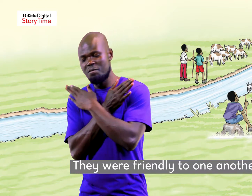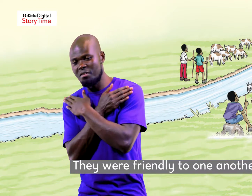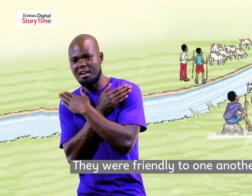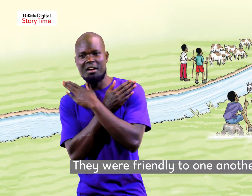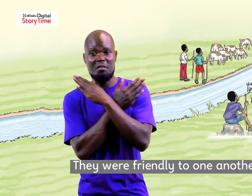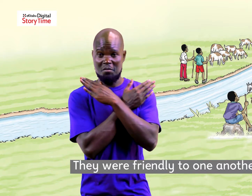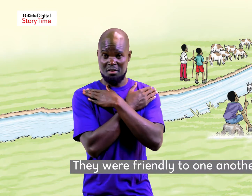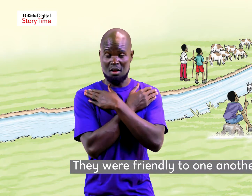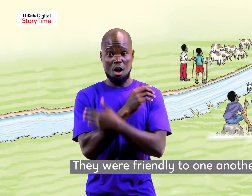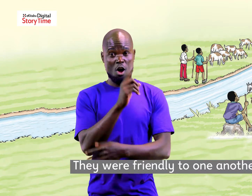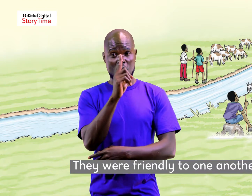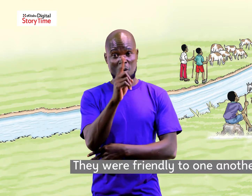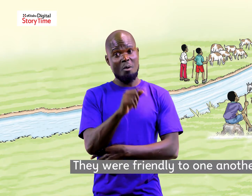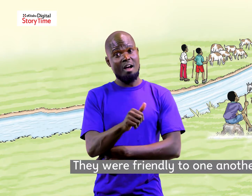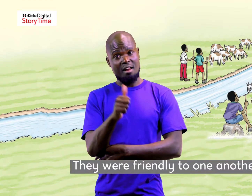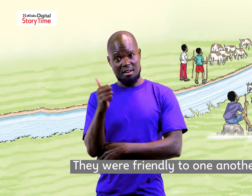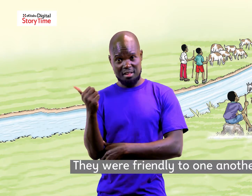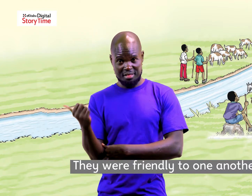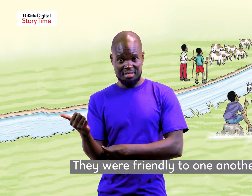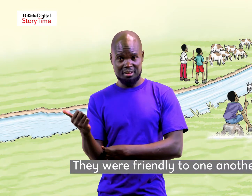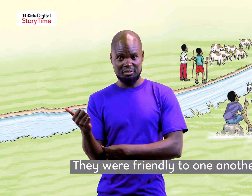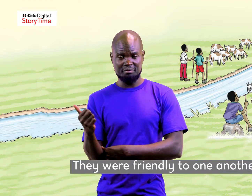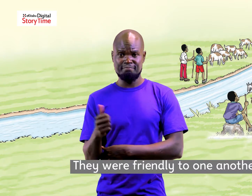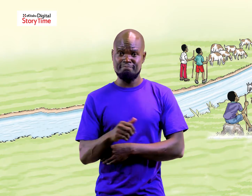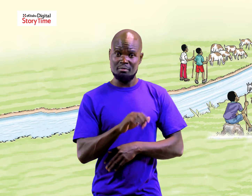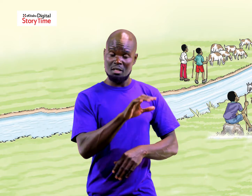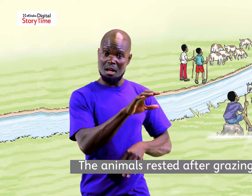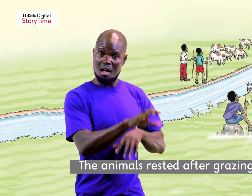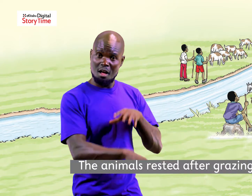the were friendly to one another